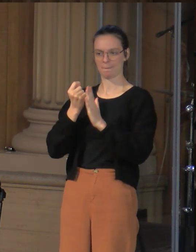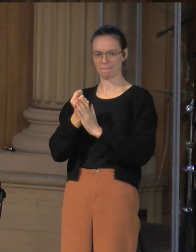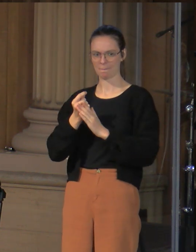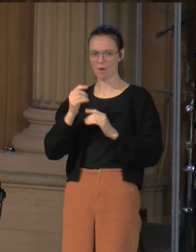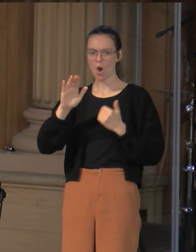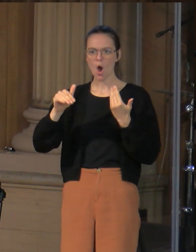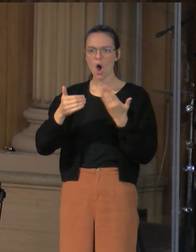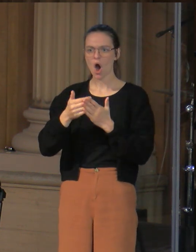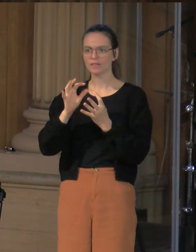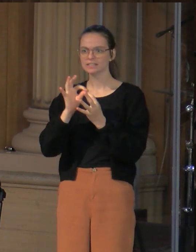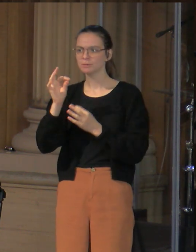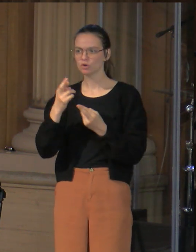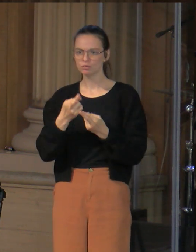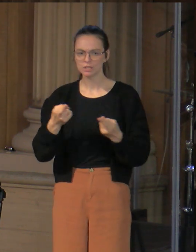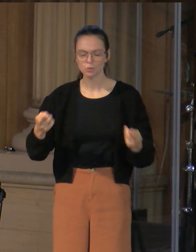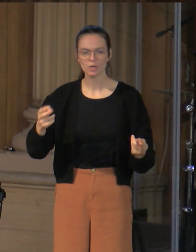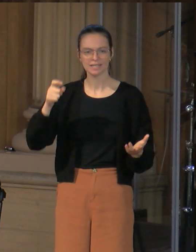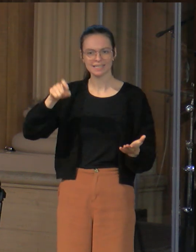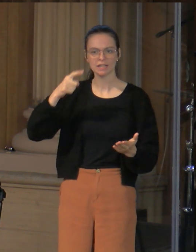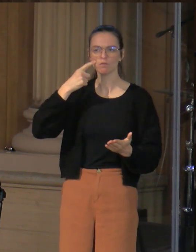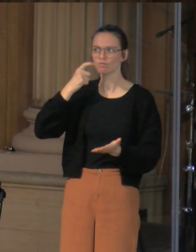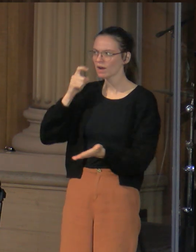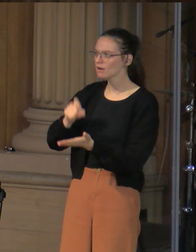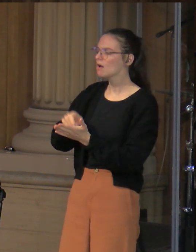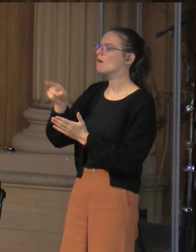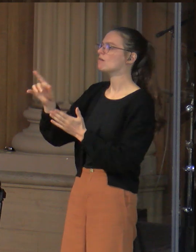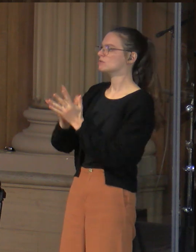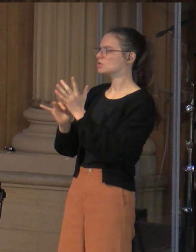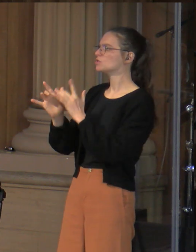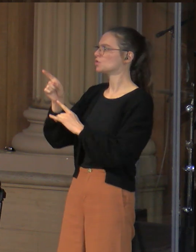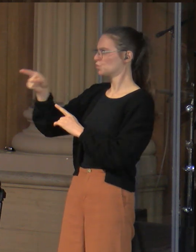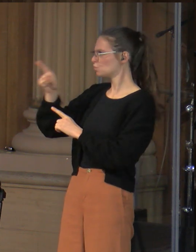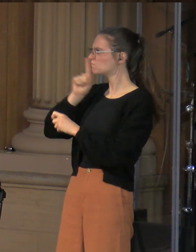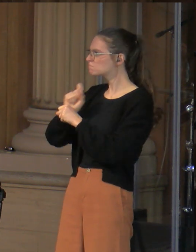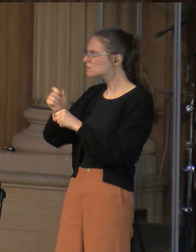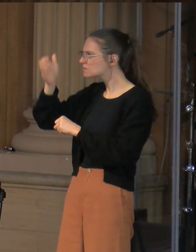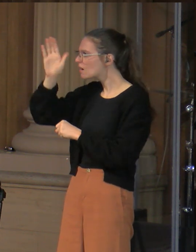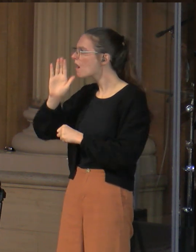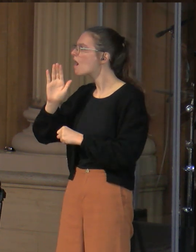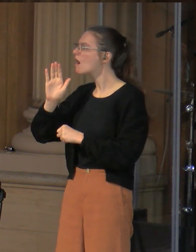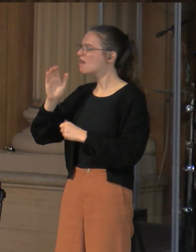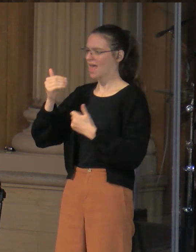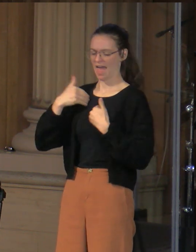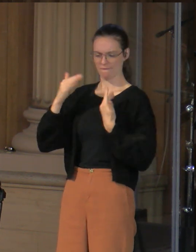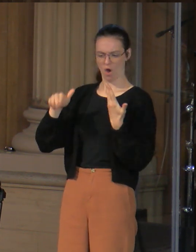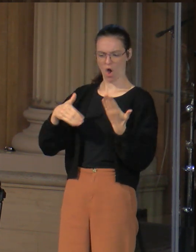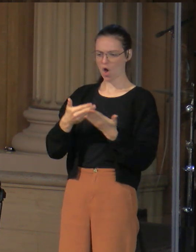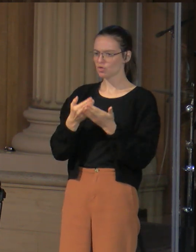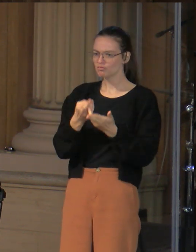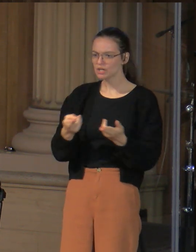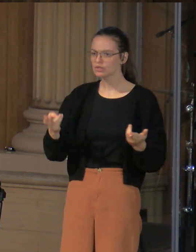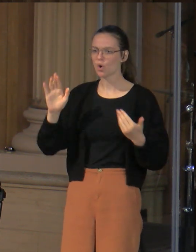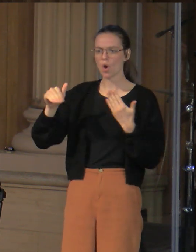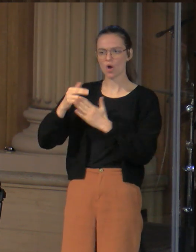to be able to recognize Jesus as God among us when he came to be among us. But instead, they rejected him.